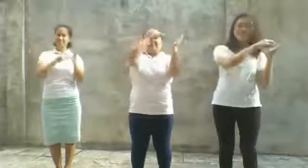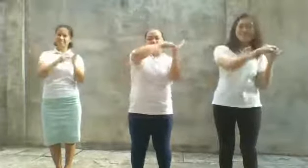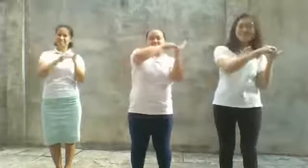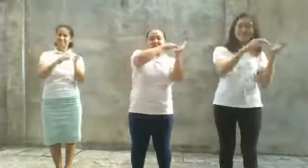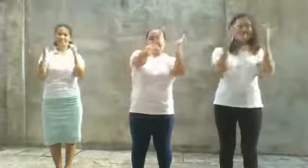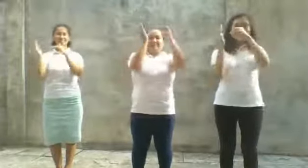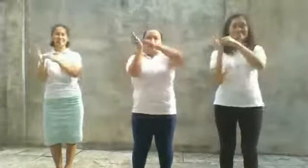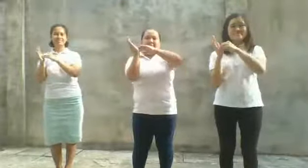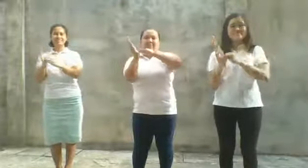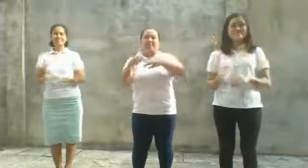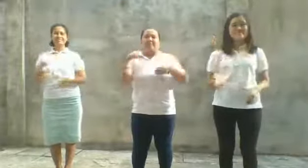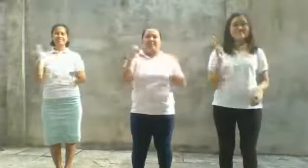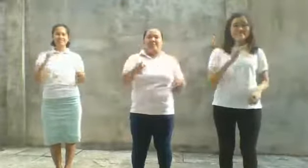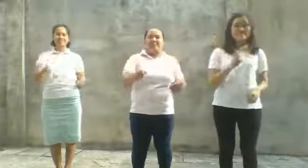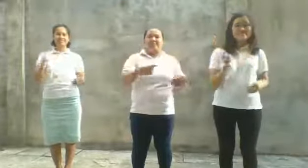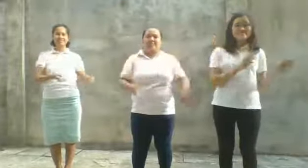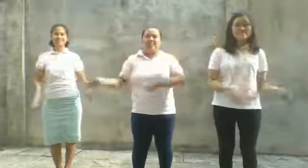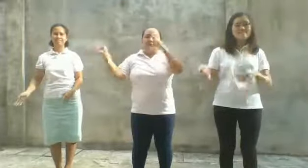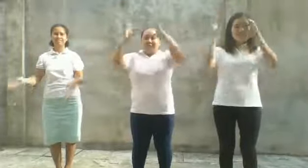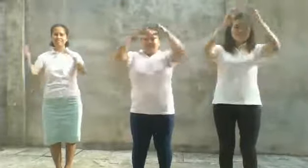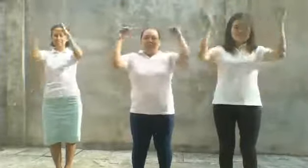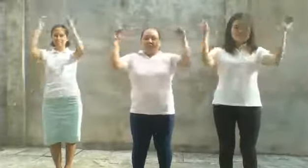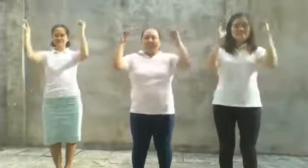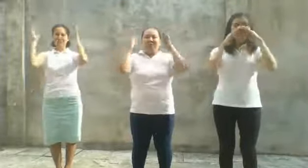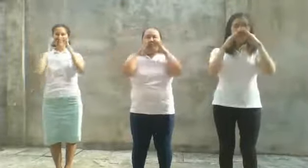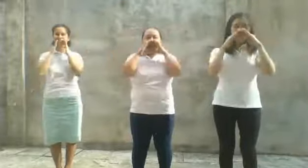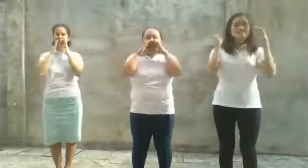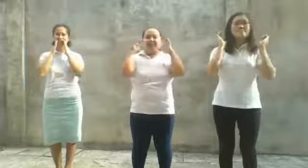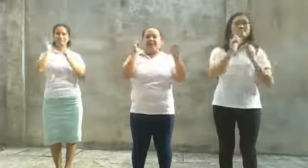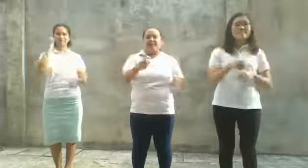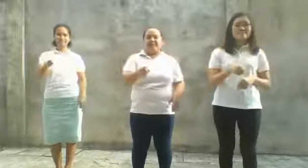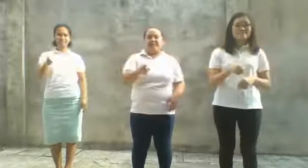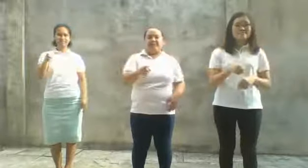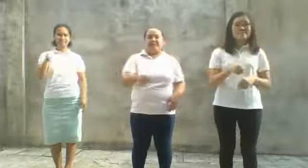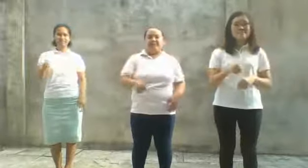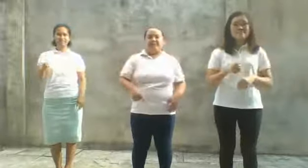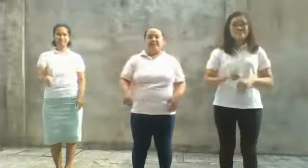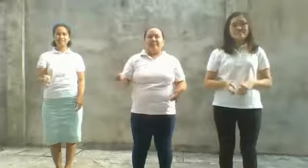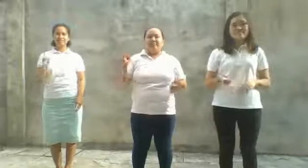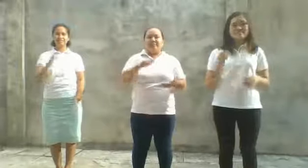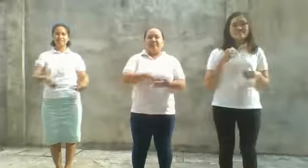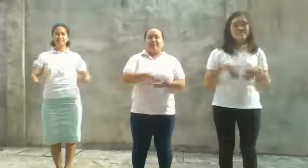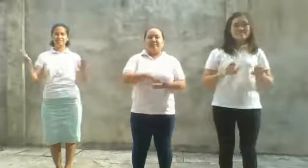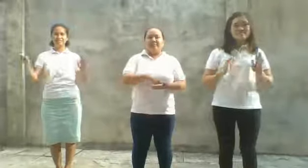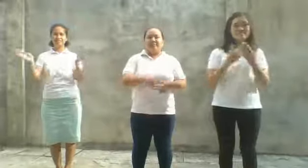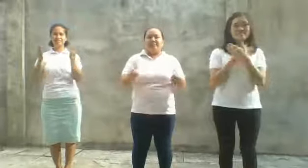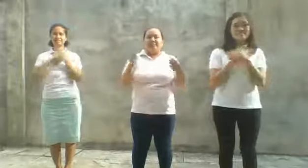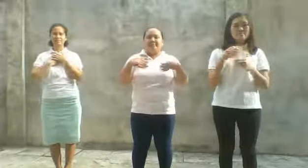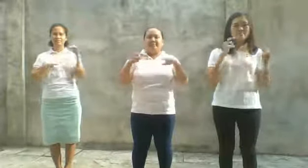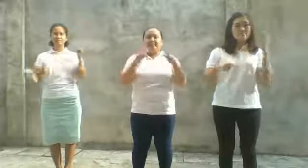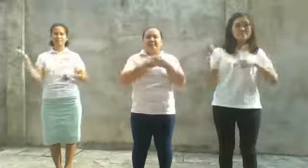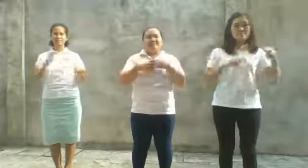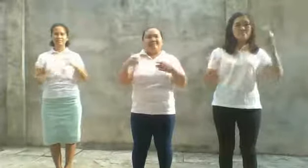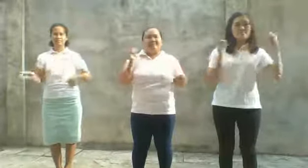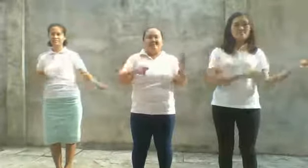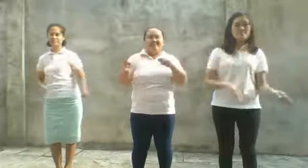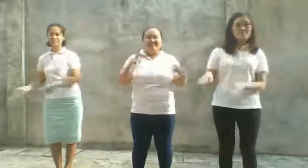over again. He went to Pharaoh and said to him, Let my people go,